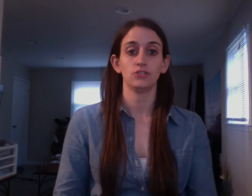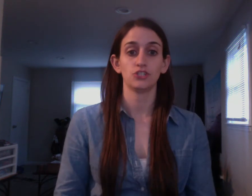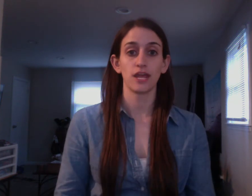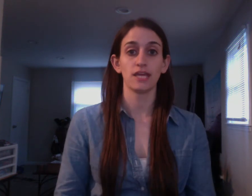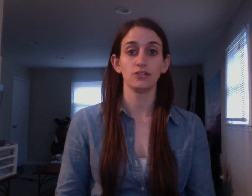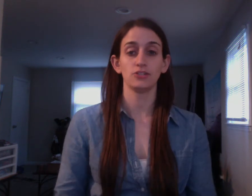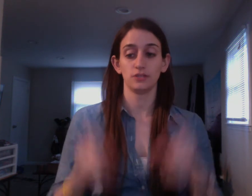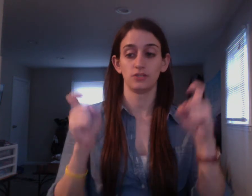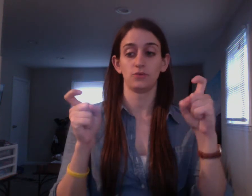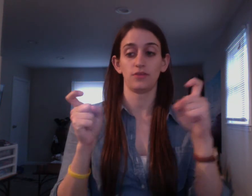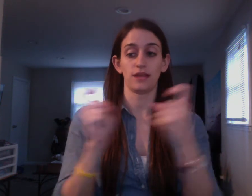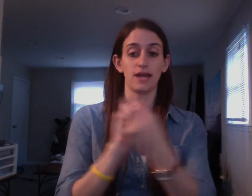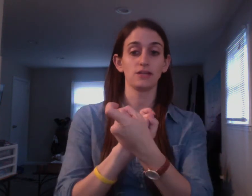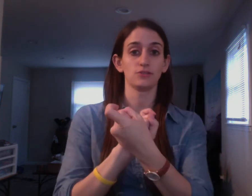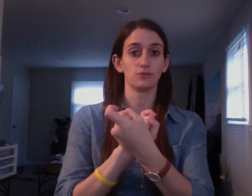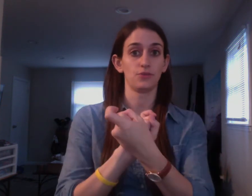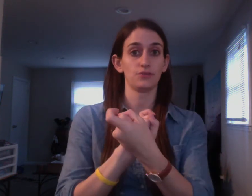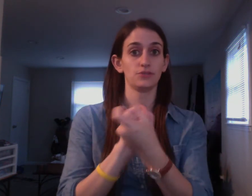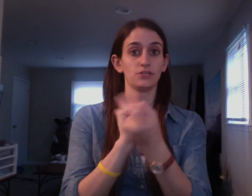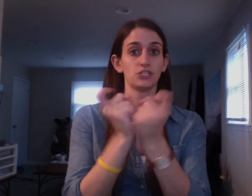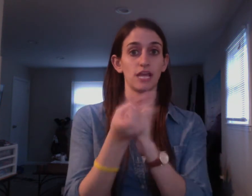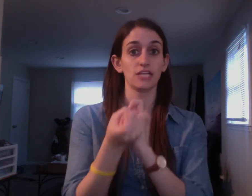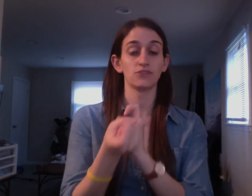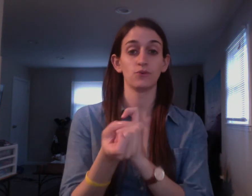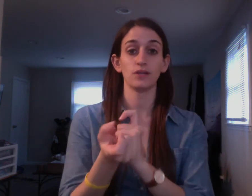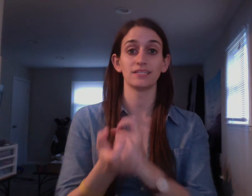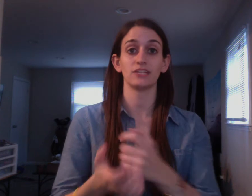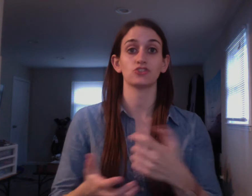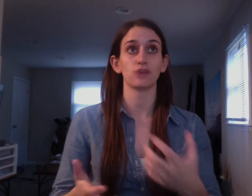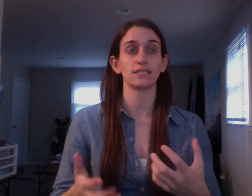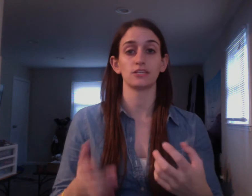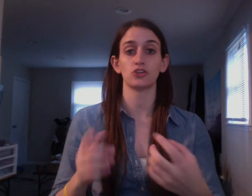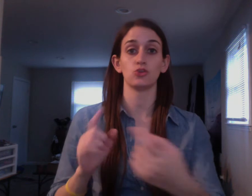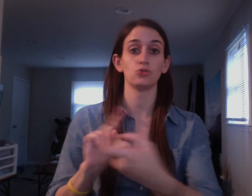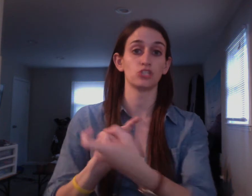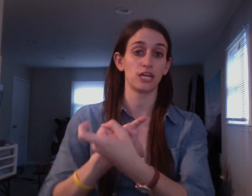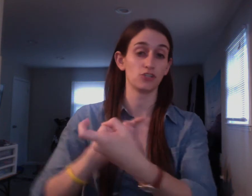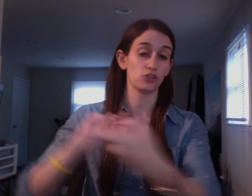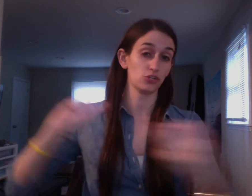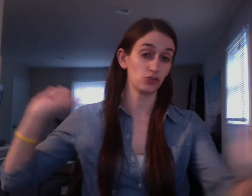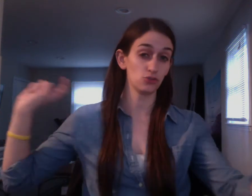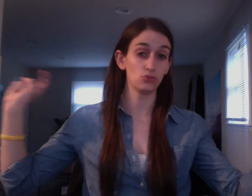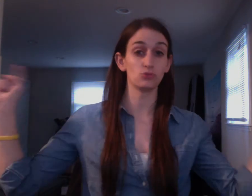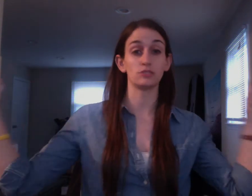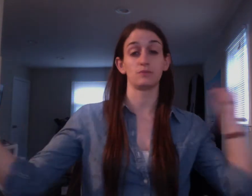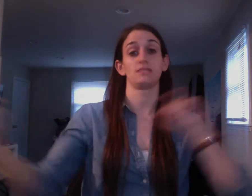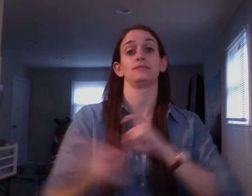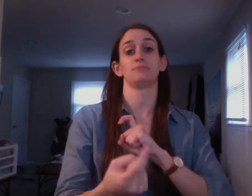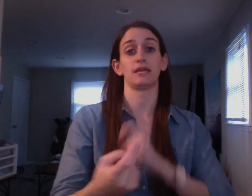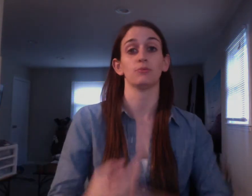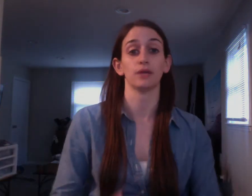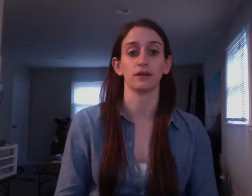Change is with an X, so this is a change. If you want to say address, a huge change, you're going to use space and make it bigger.